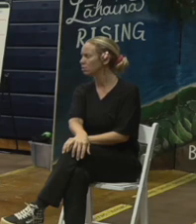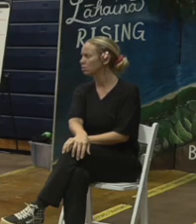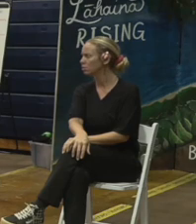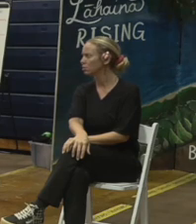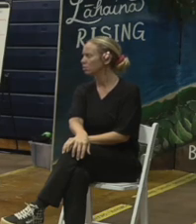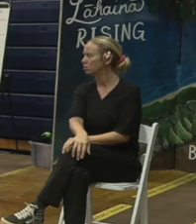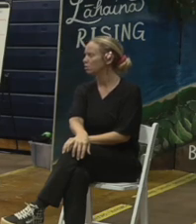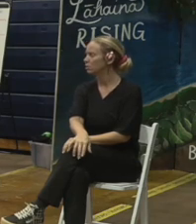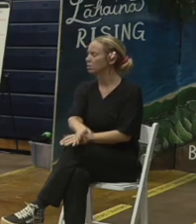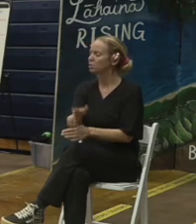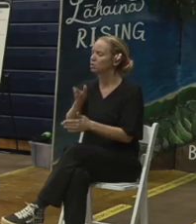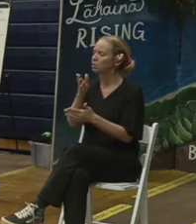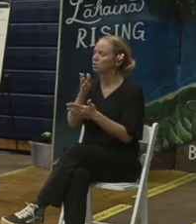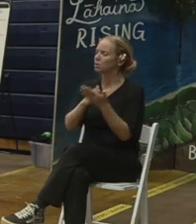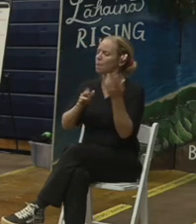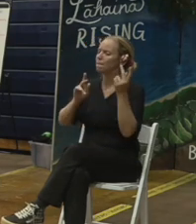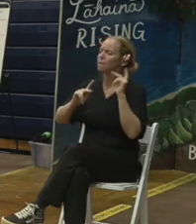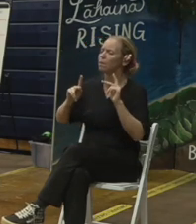people be notified